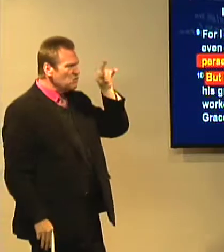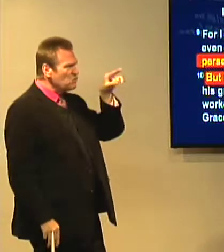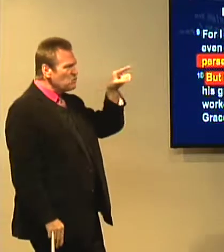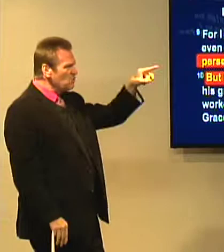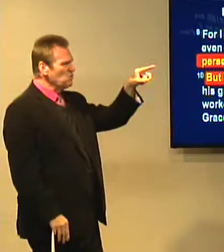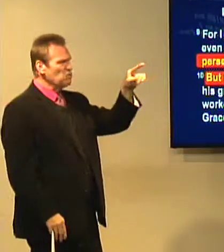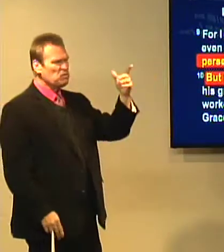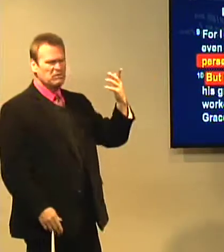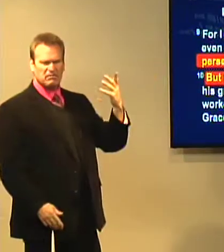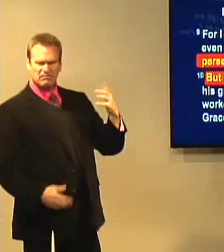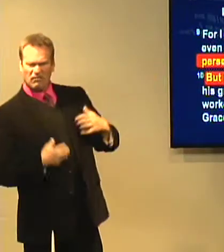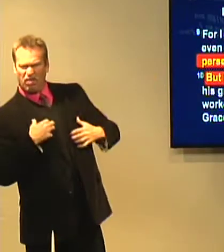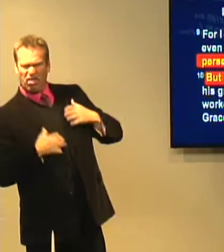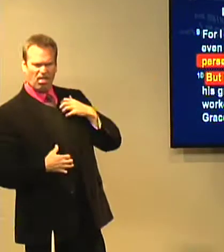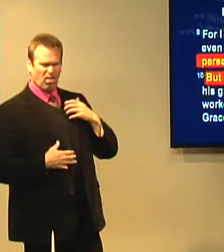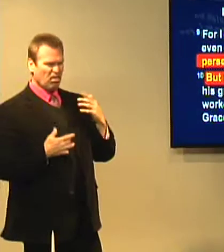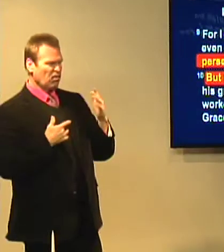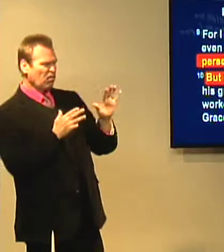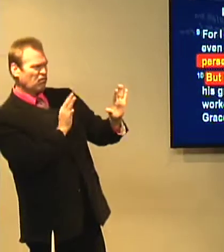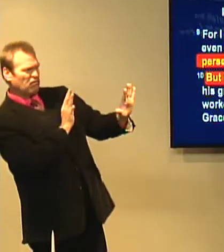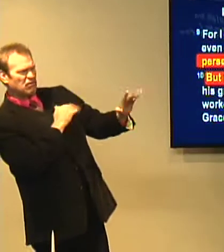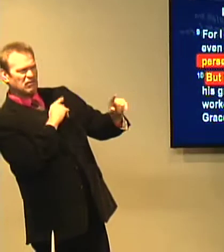tortured and some died. They weren't certain.